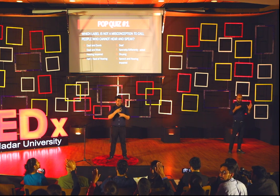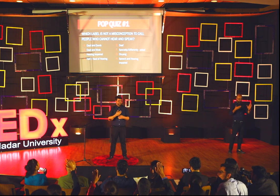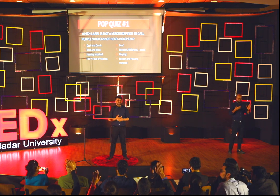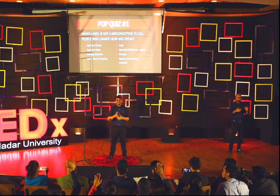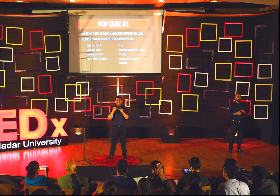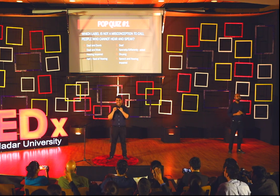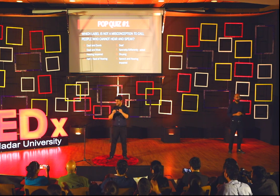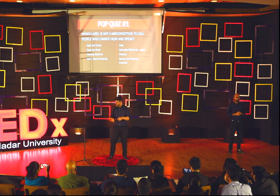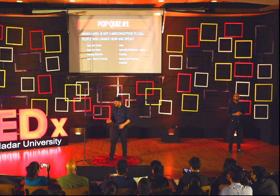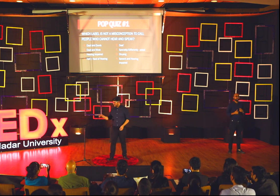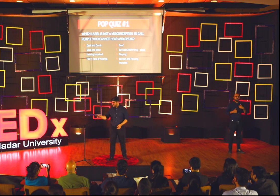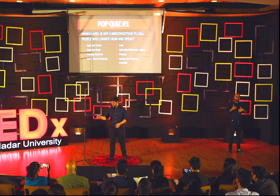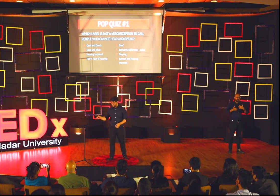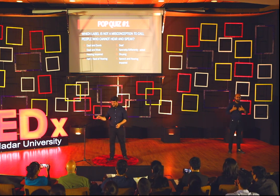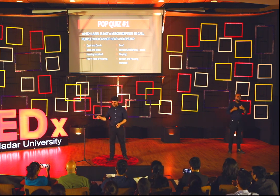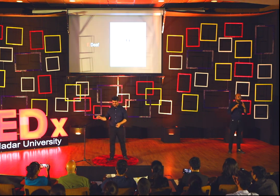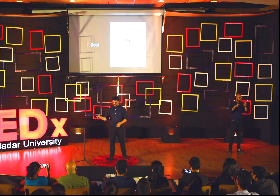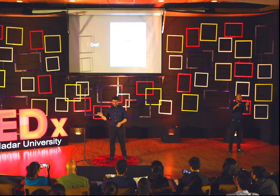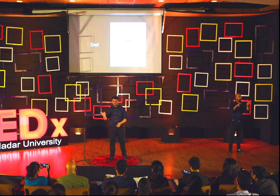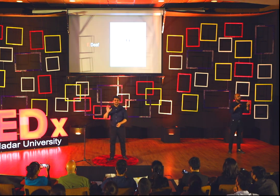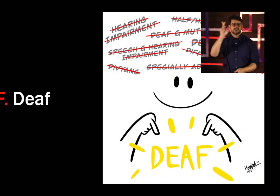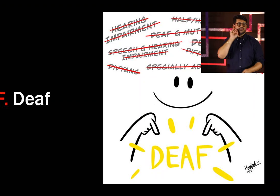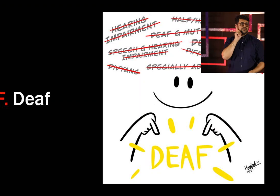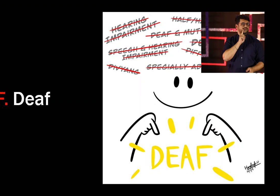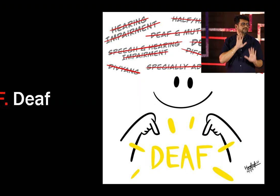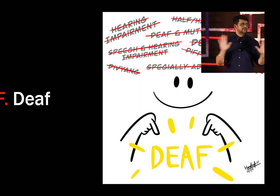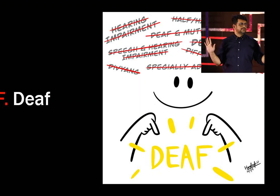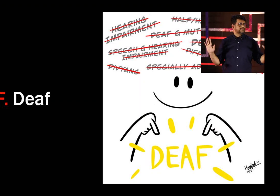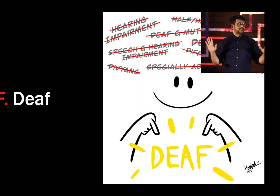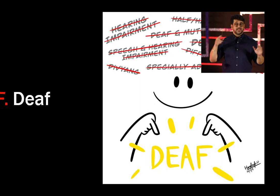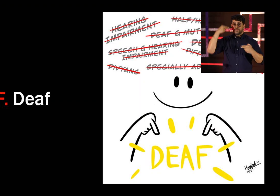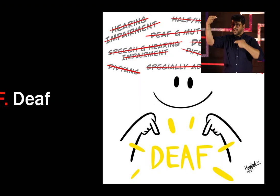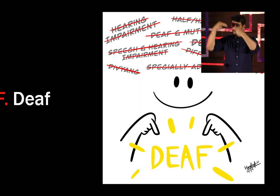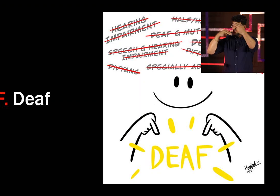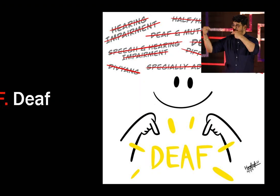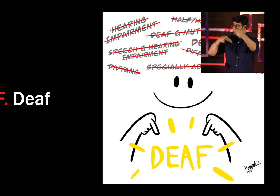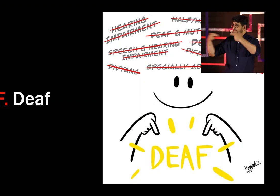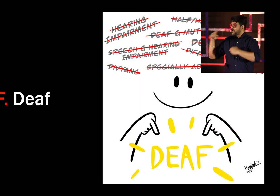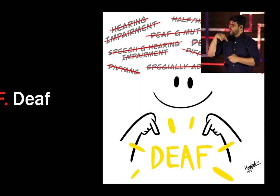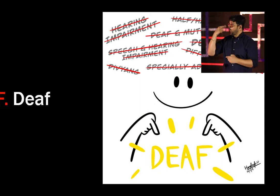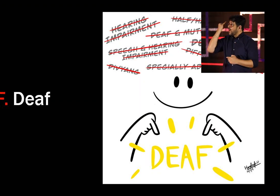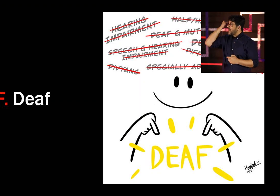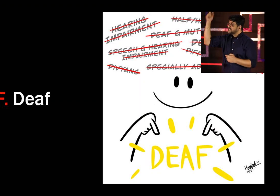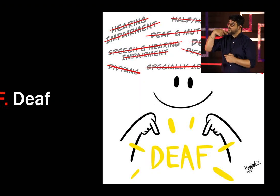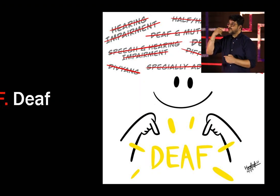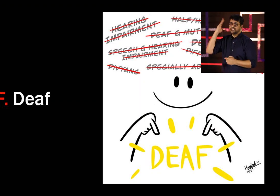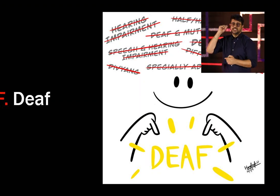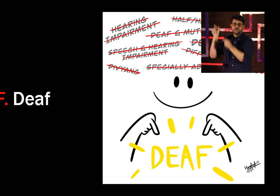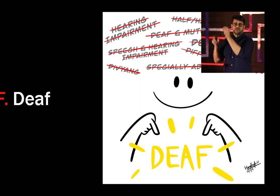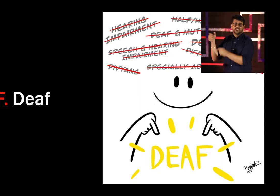Interesting. So the answer is deaf. All these labels, who have come